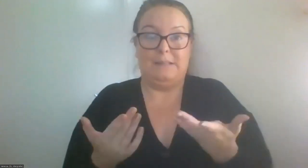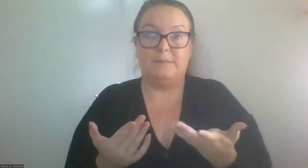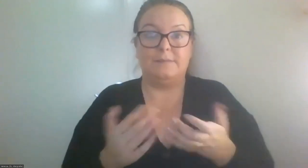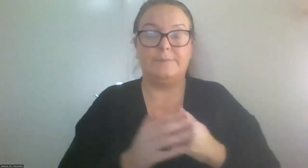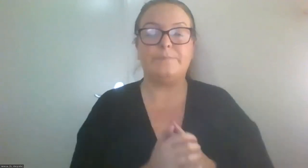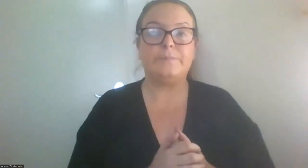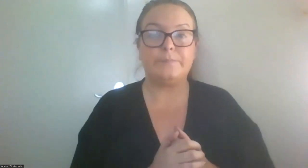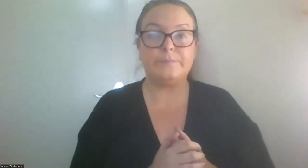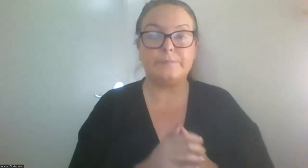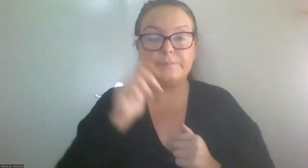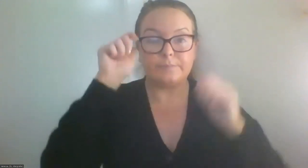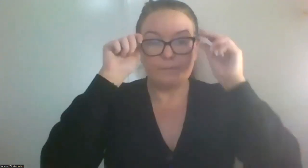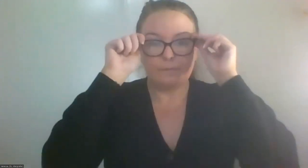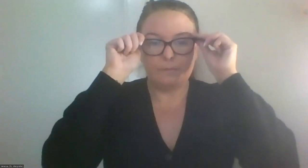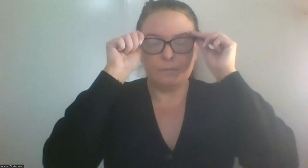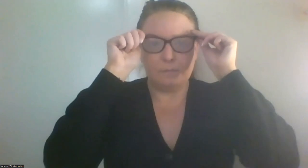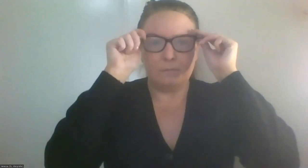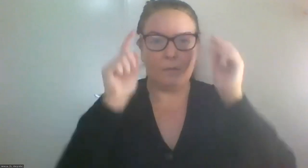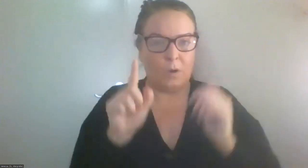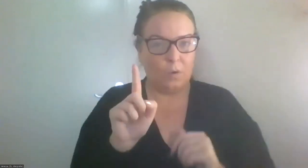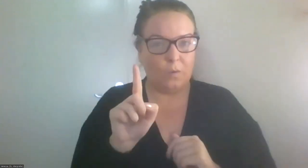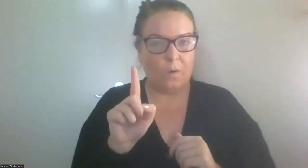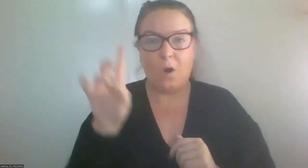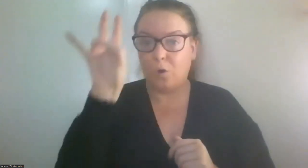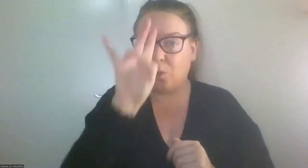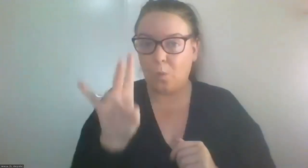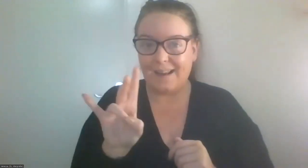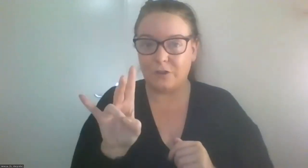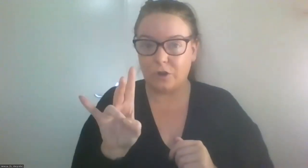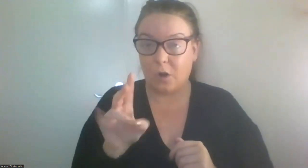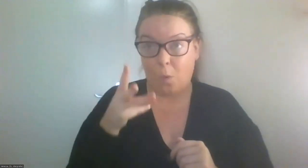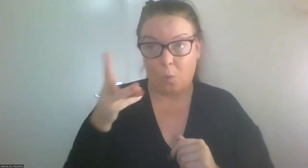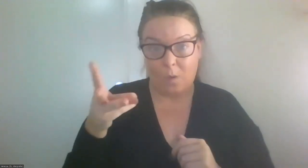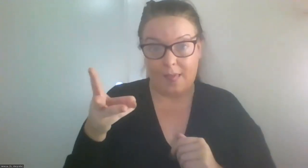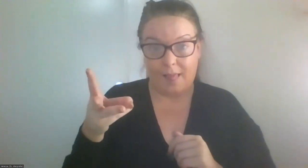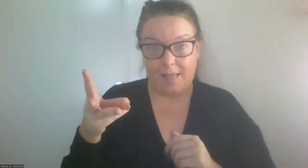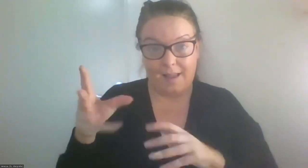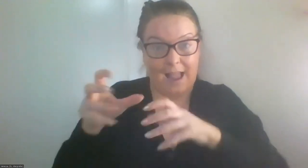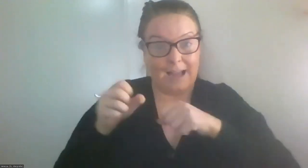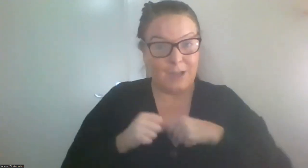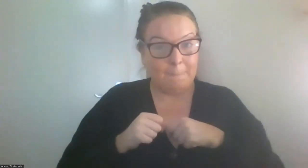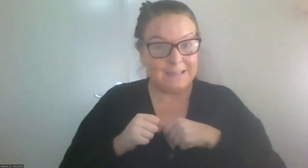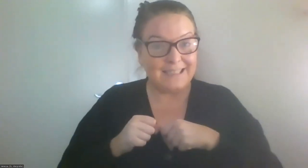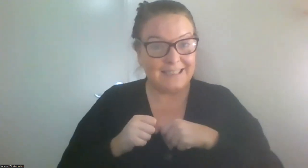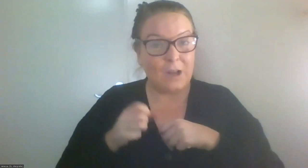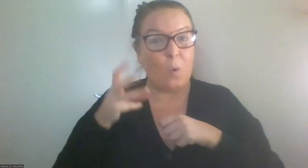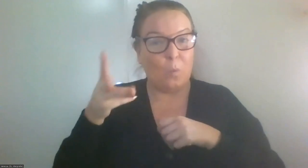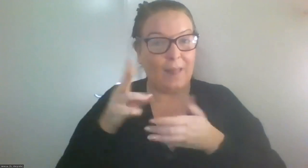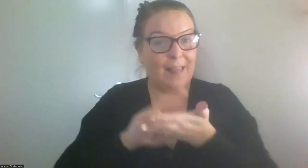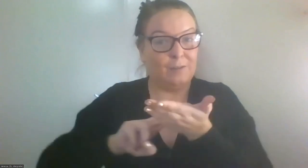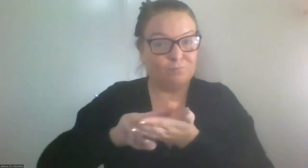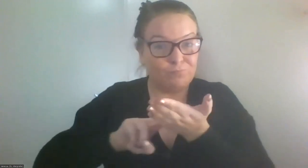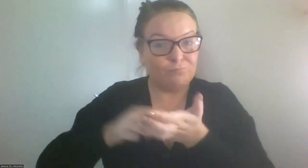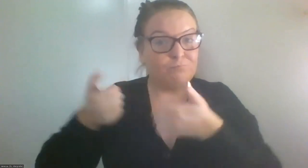But the question is, will it actually be adopted? And how do we